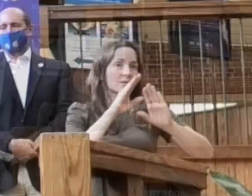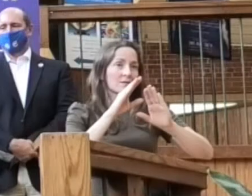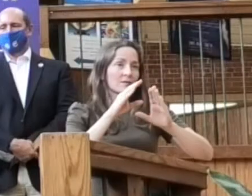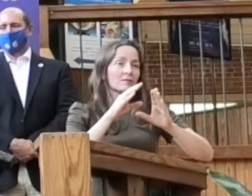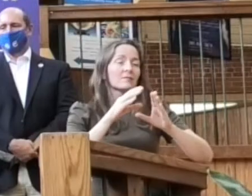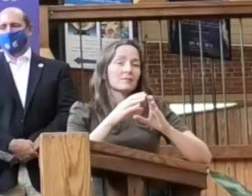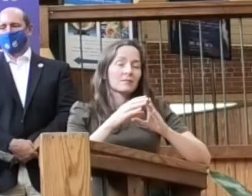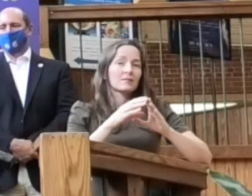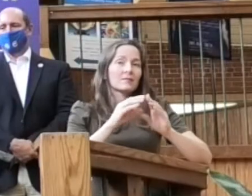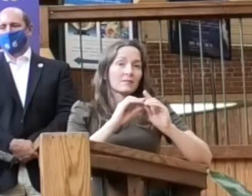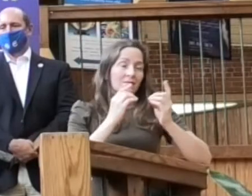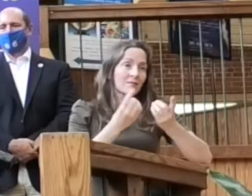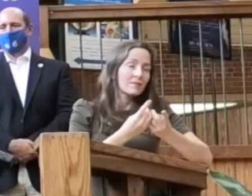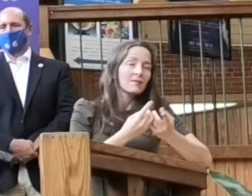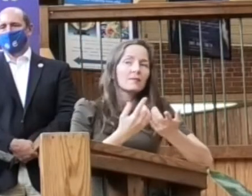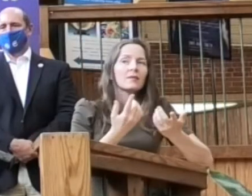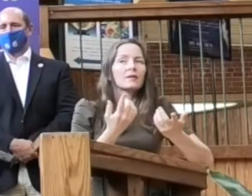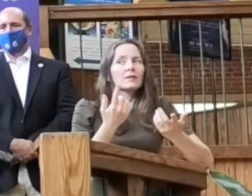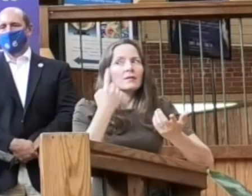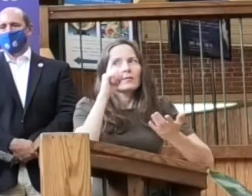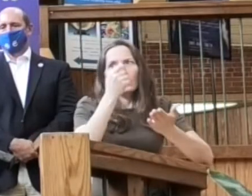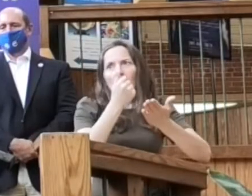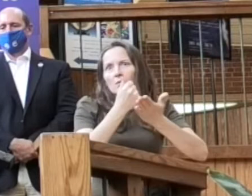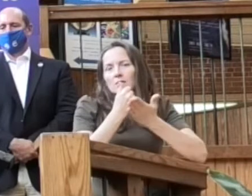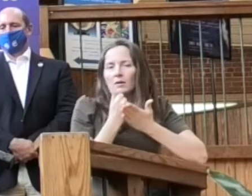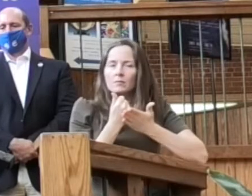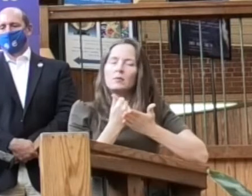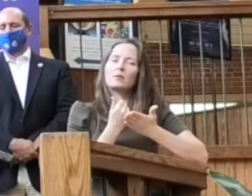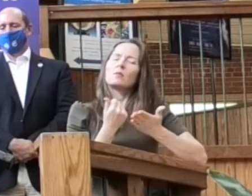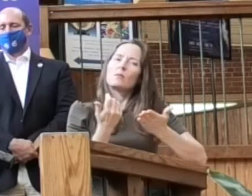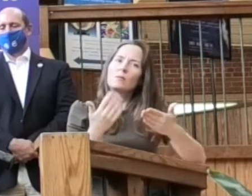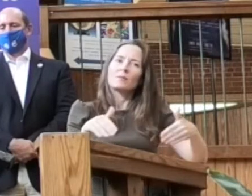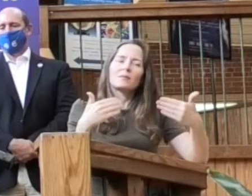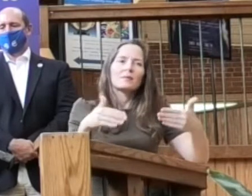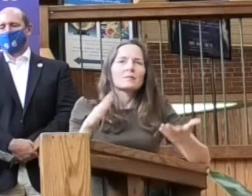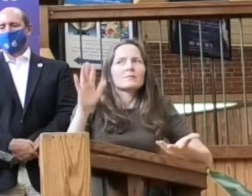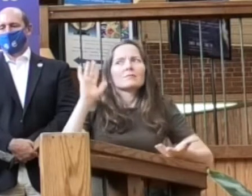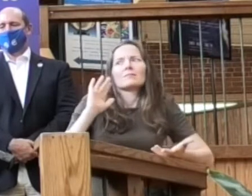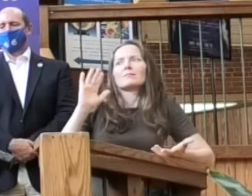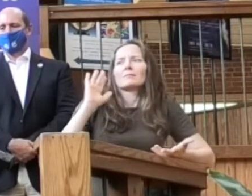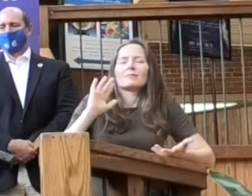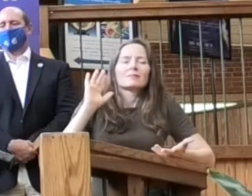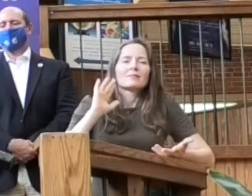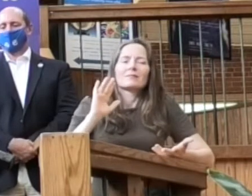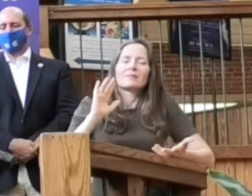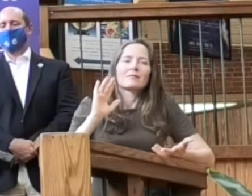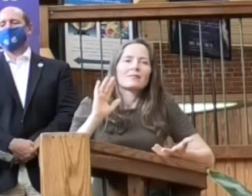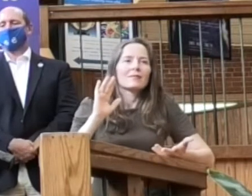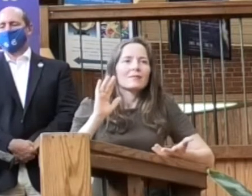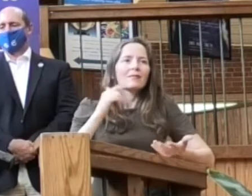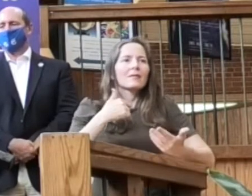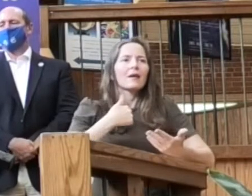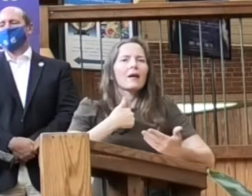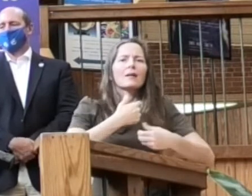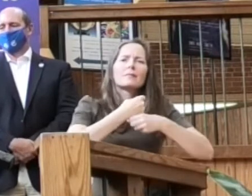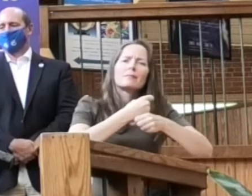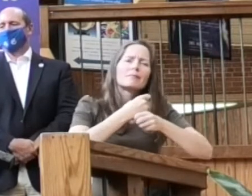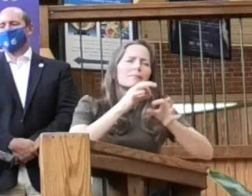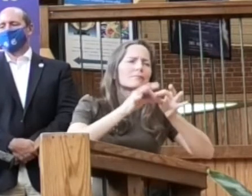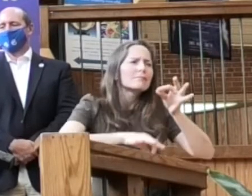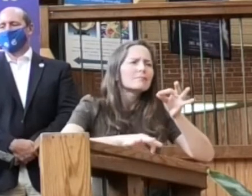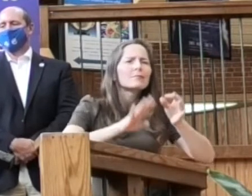It's been quite a journey from a brown bag cracker package to making croissant and sourdough bread